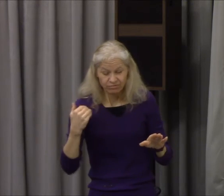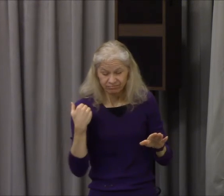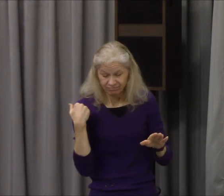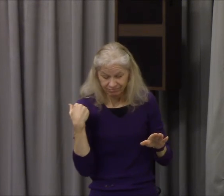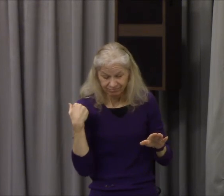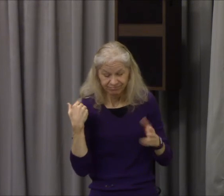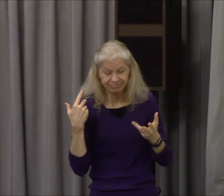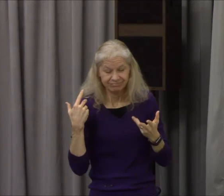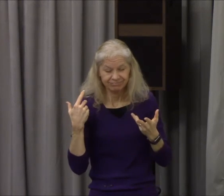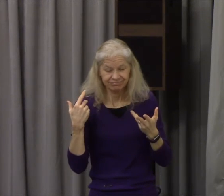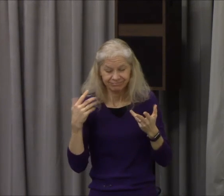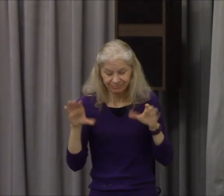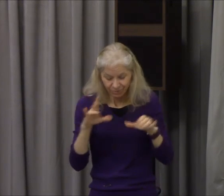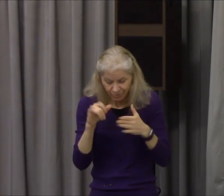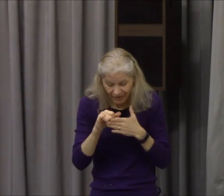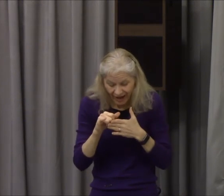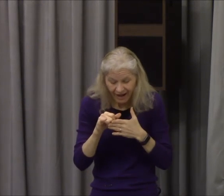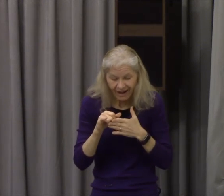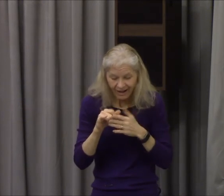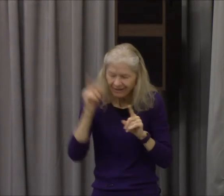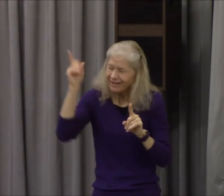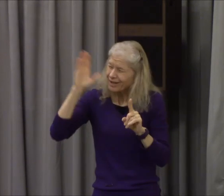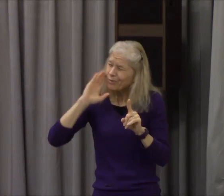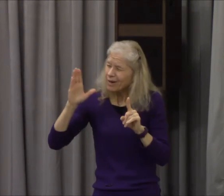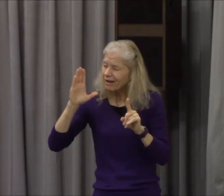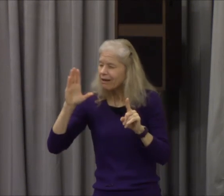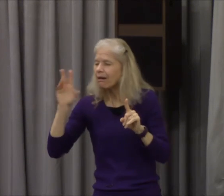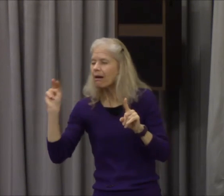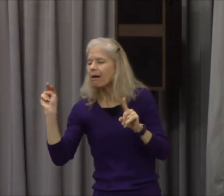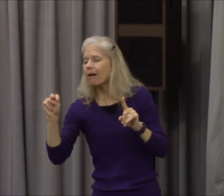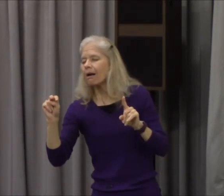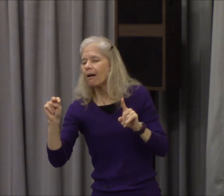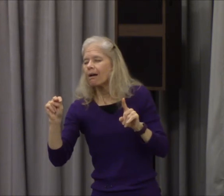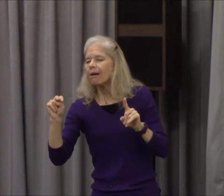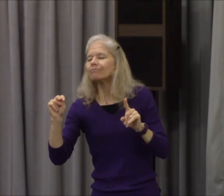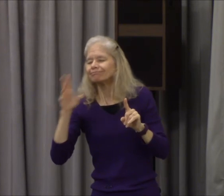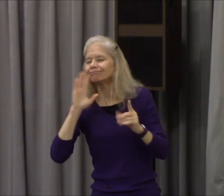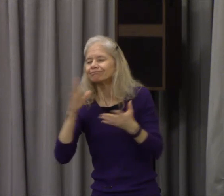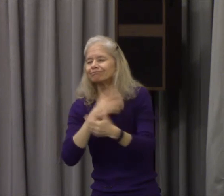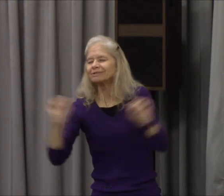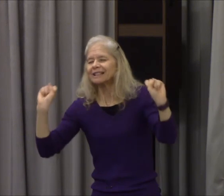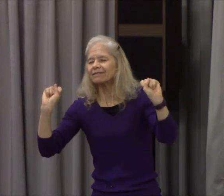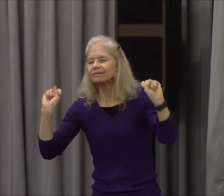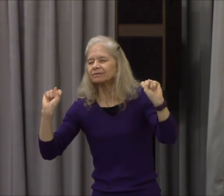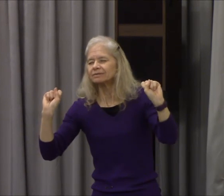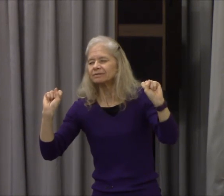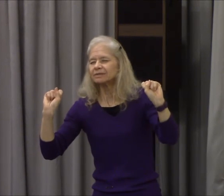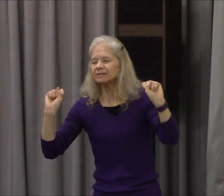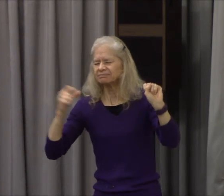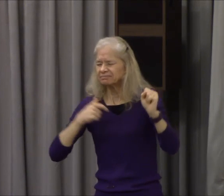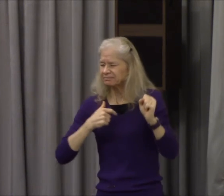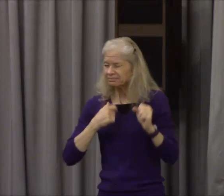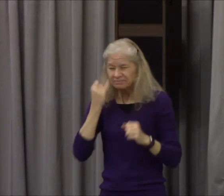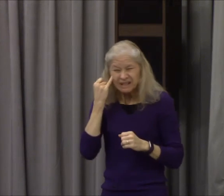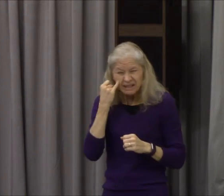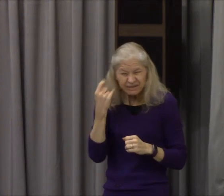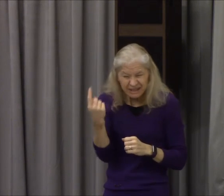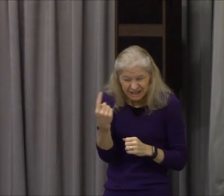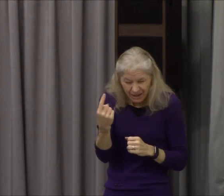done that you have done that and I pray that they'd let us know so we can pray for them they can tell me and others in our church yeah I